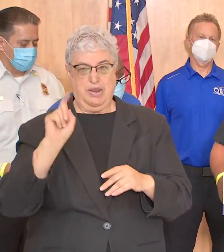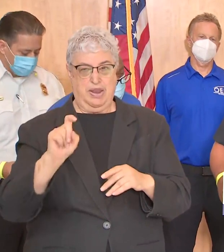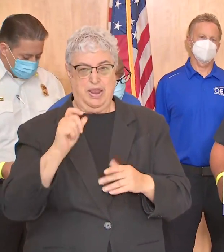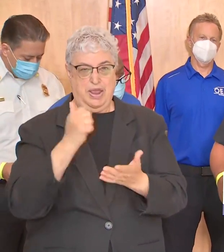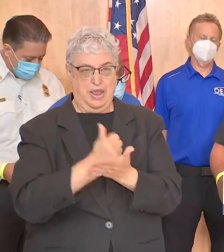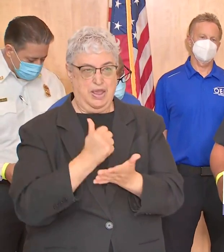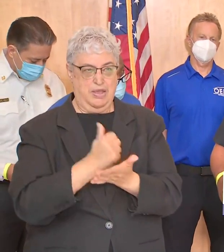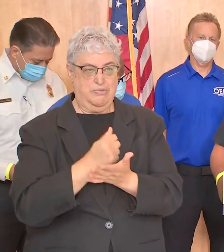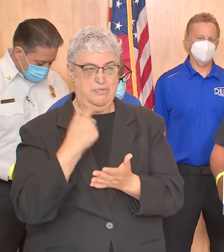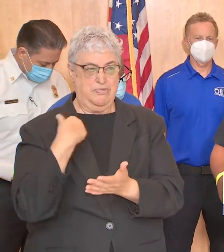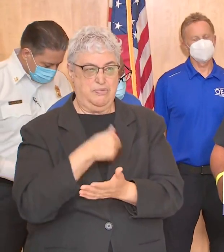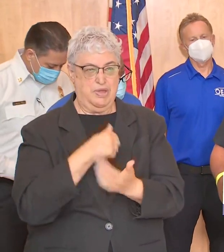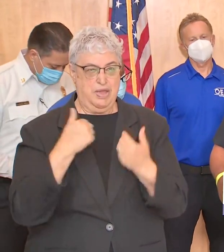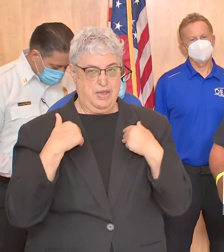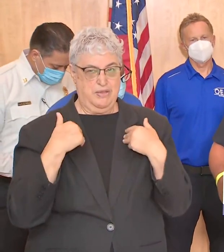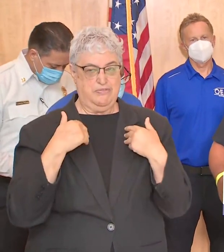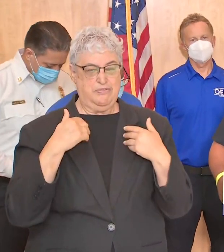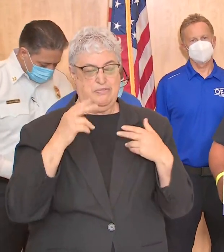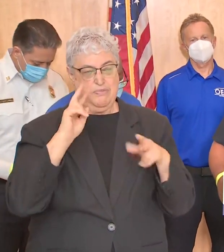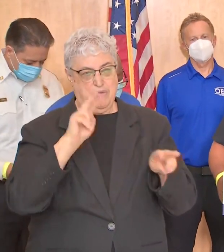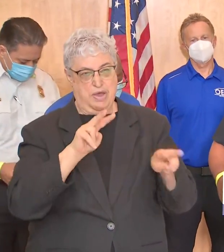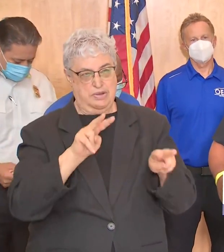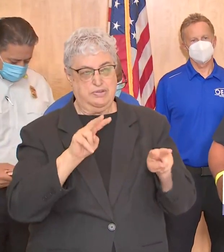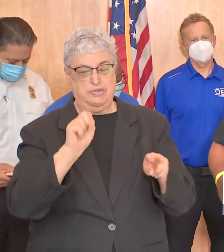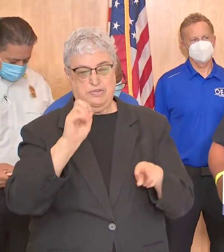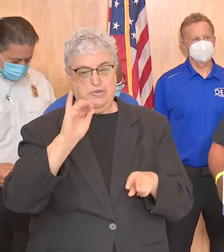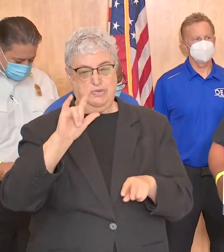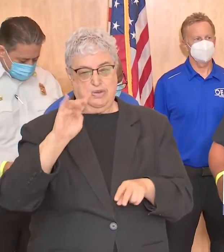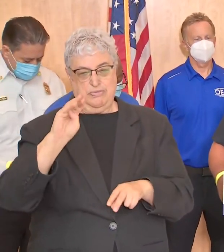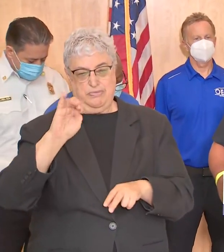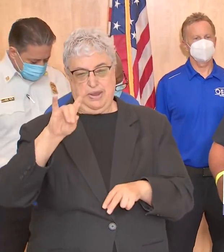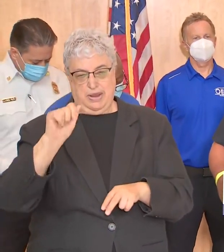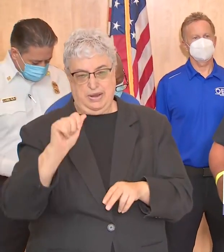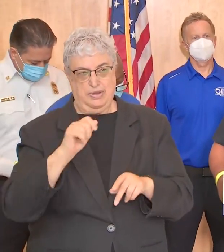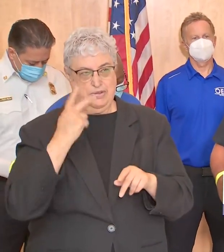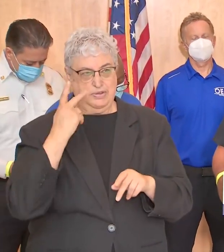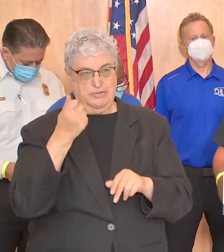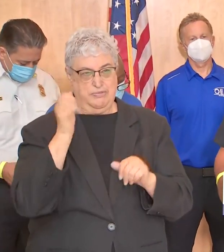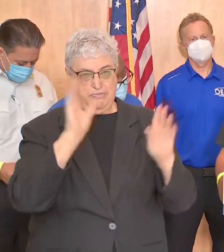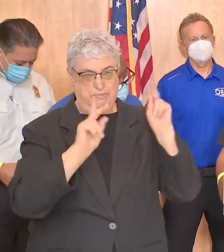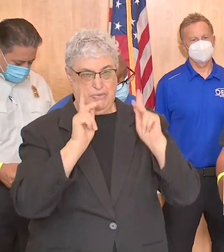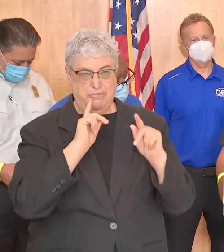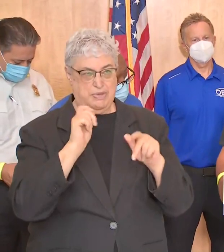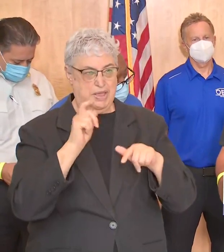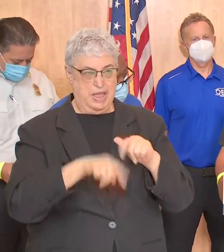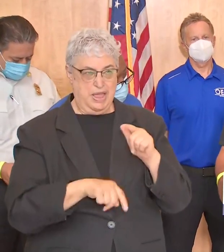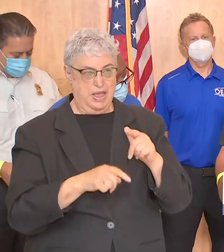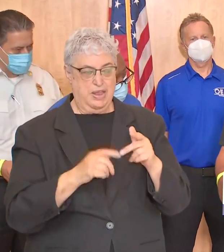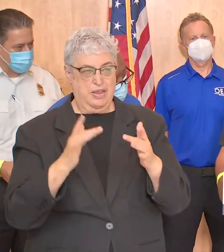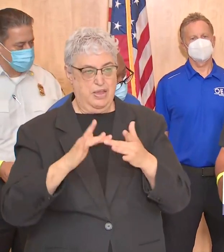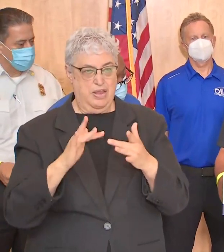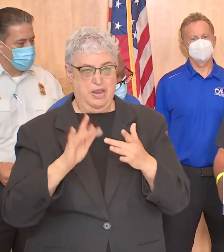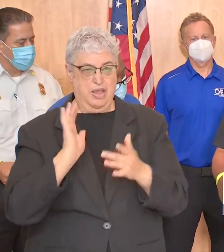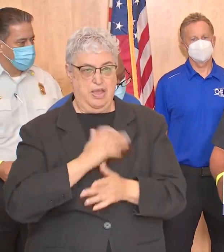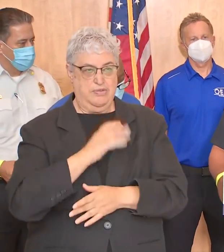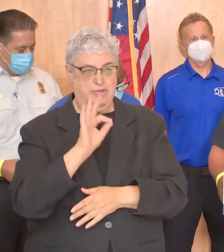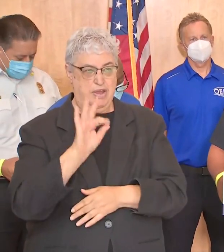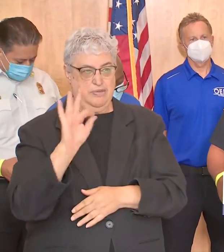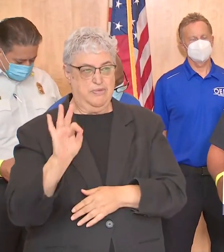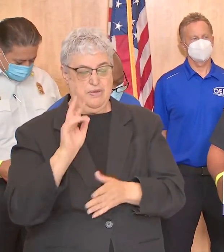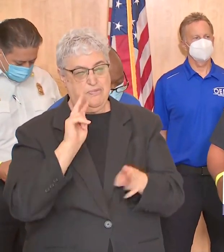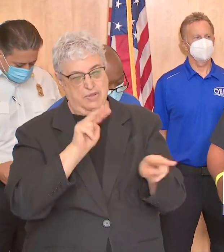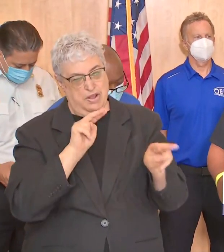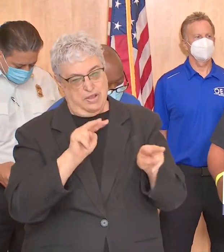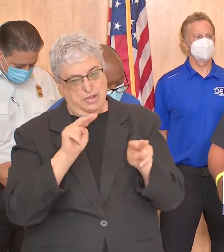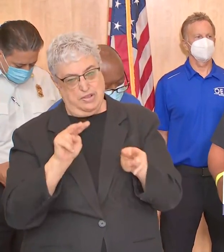we also have our fusion center that will be monitoring social media platforms to looking for people that may not be able to get through our 9-1-1 or any 9-1-1